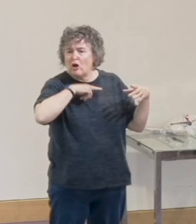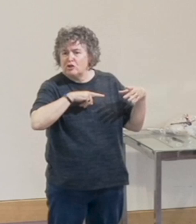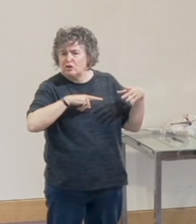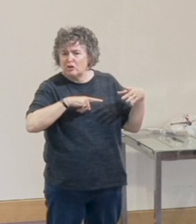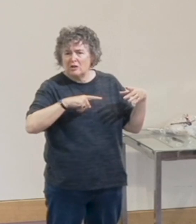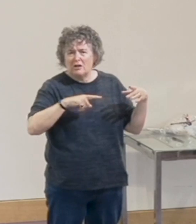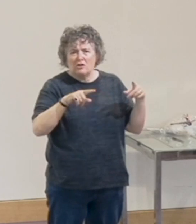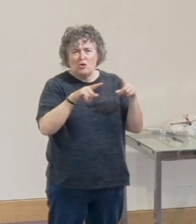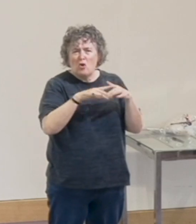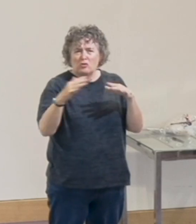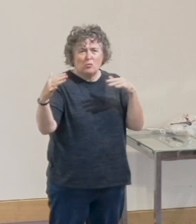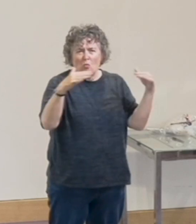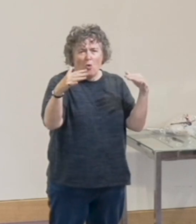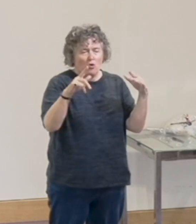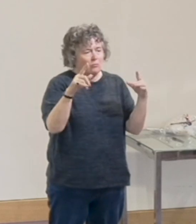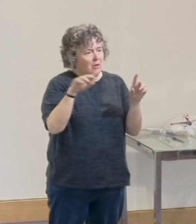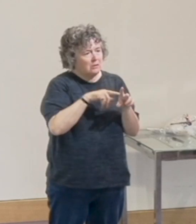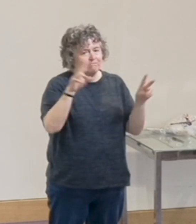even.